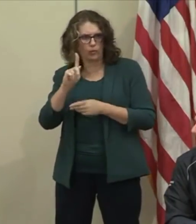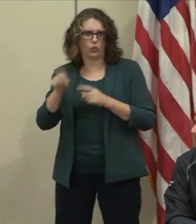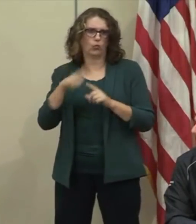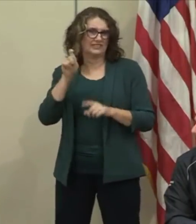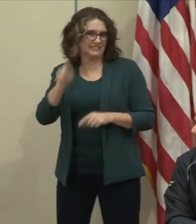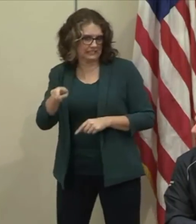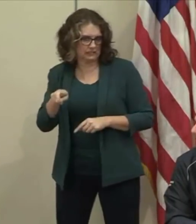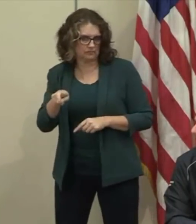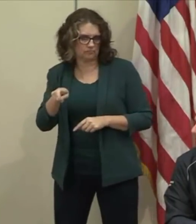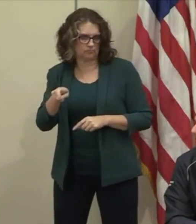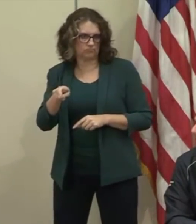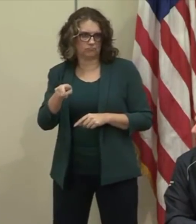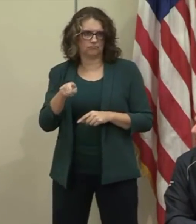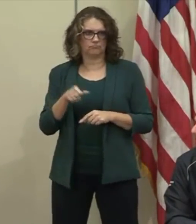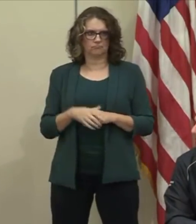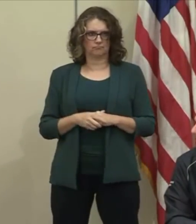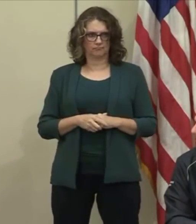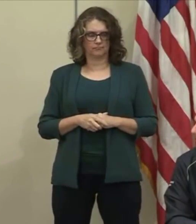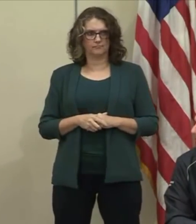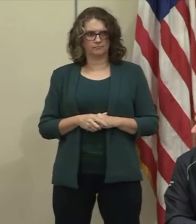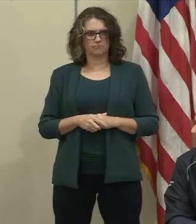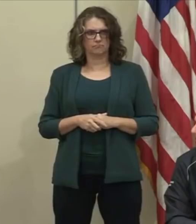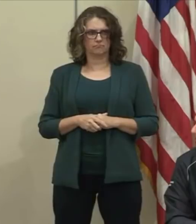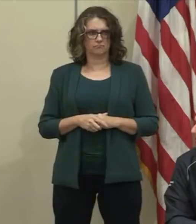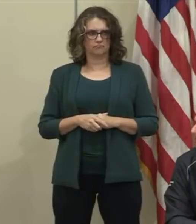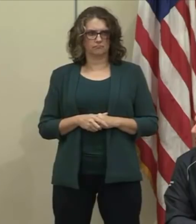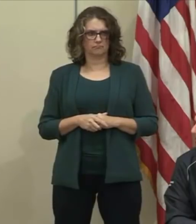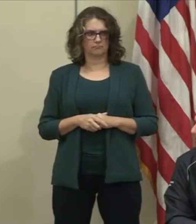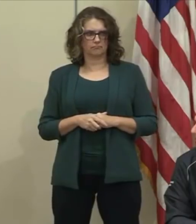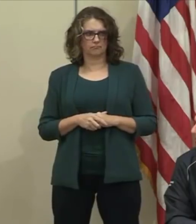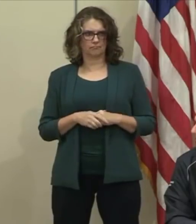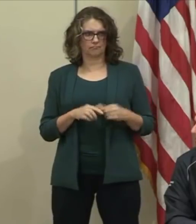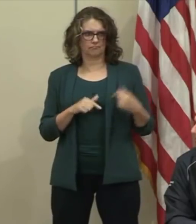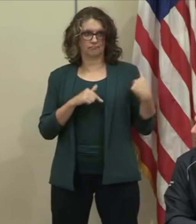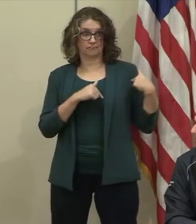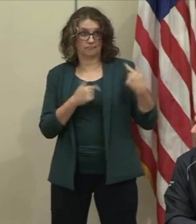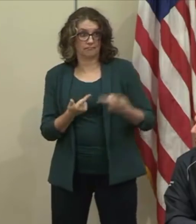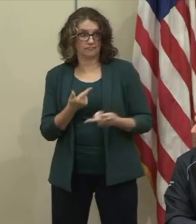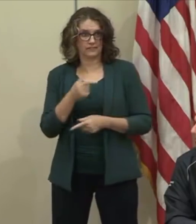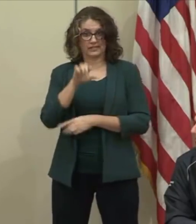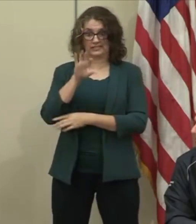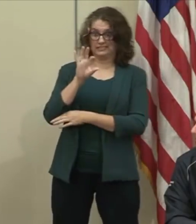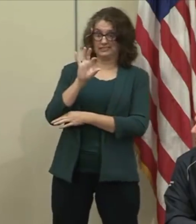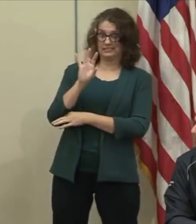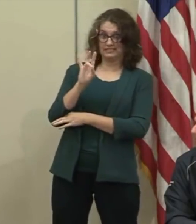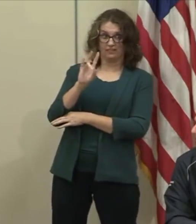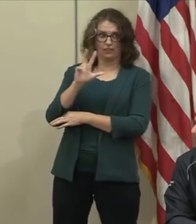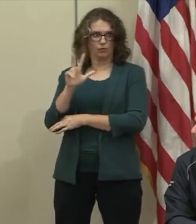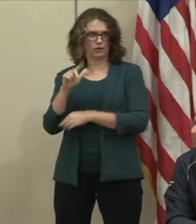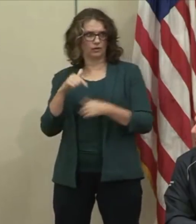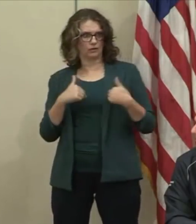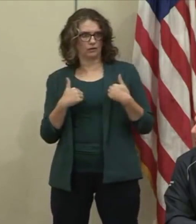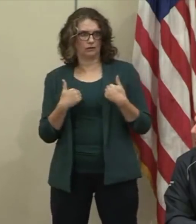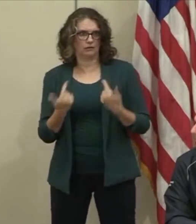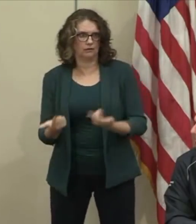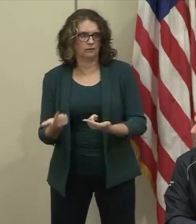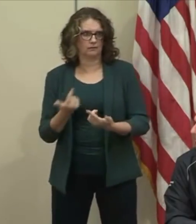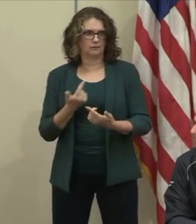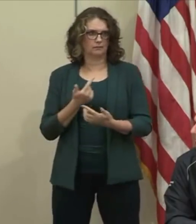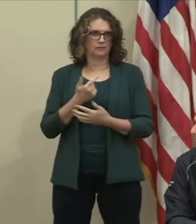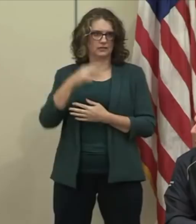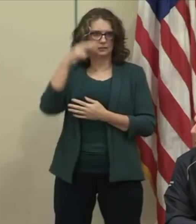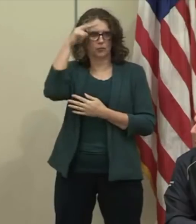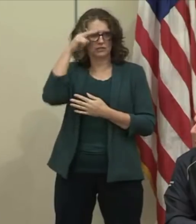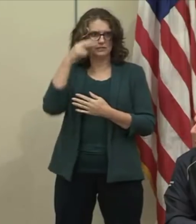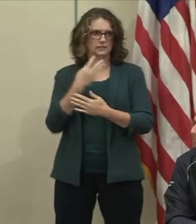allow me just for a moment, in just in my lifetime, in 1973, we had a huge prison outbreak in McAllister.